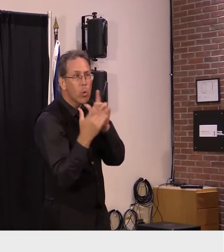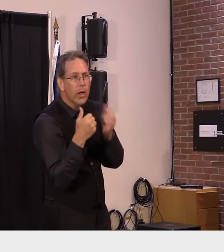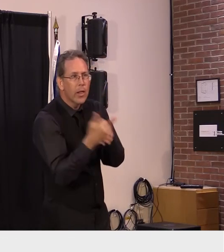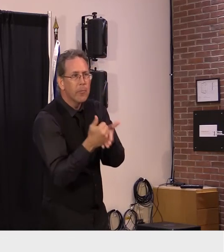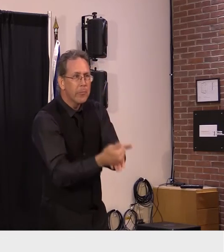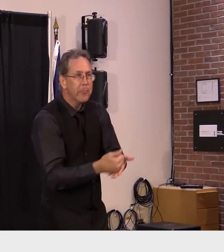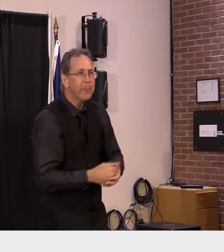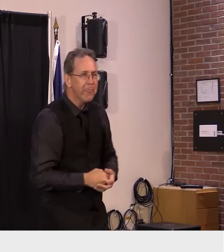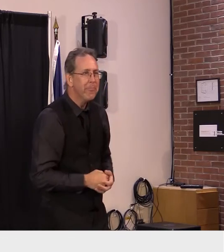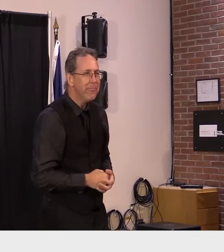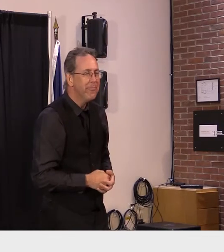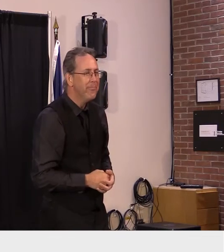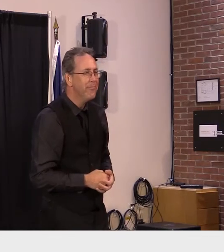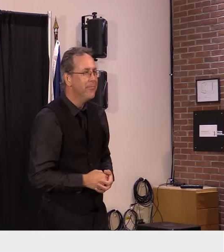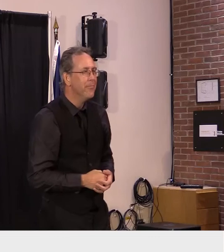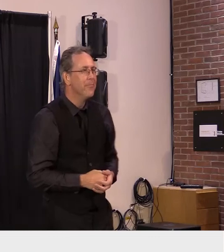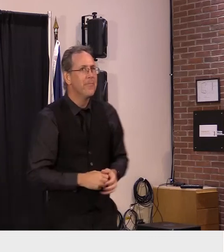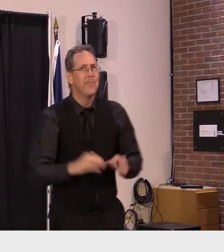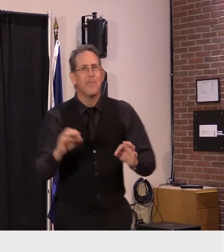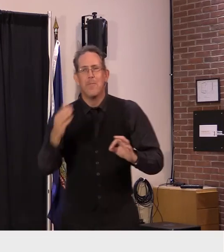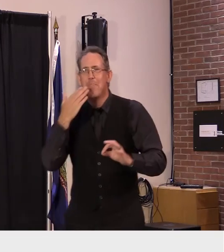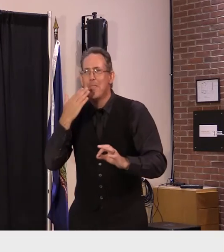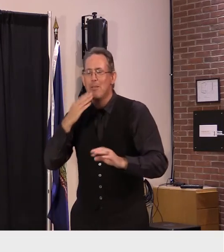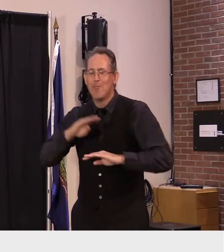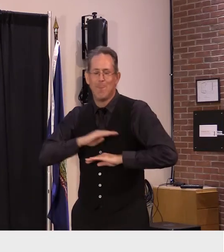okay thank you very much for your time you're welcome